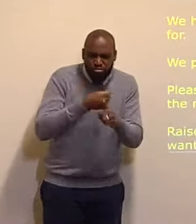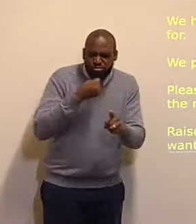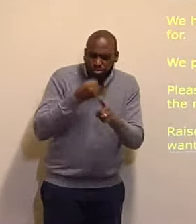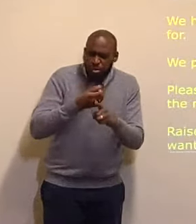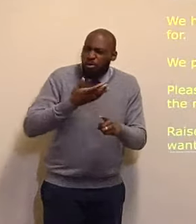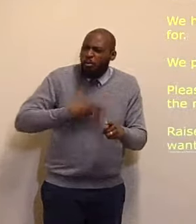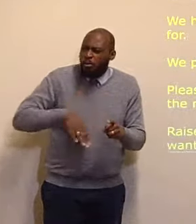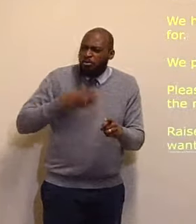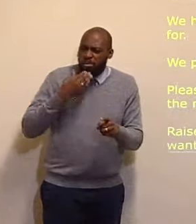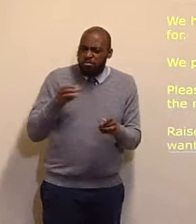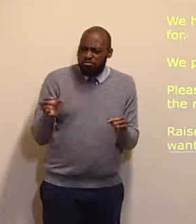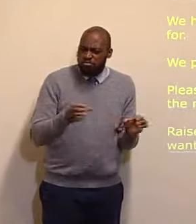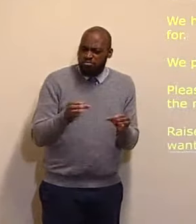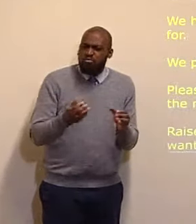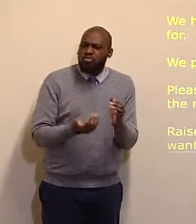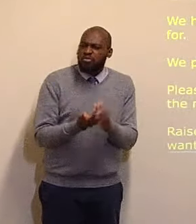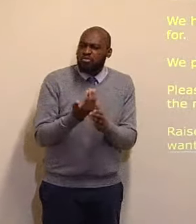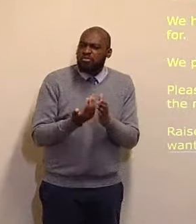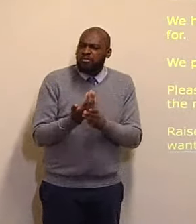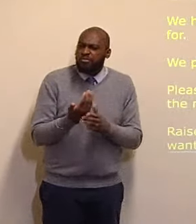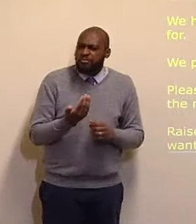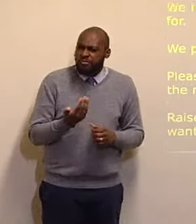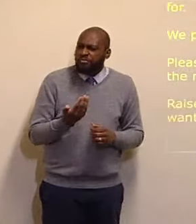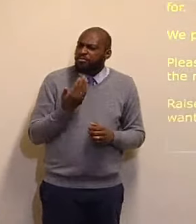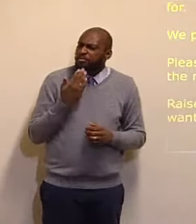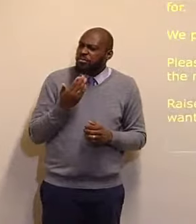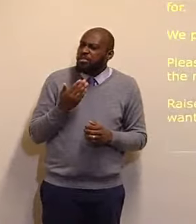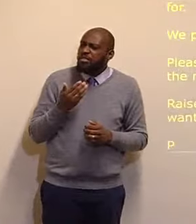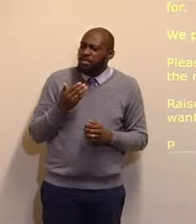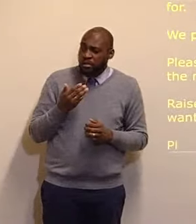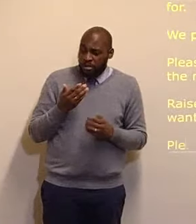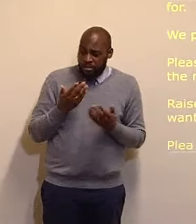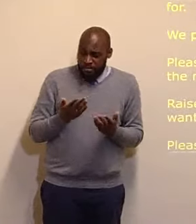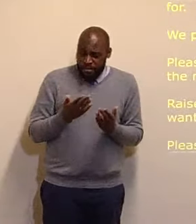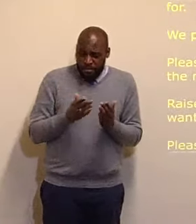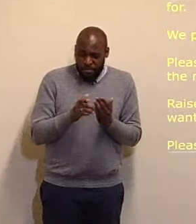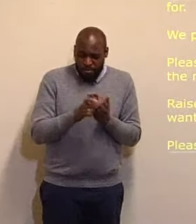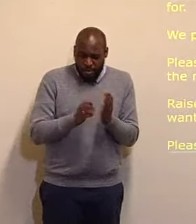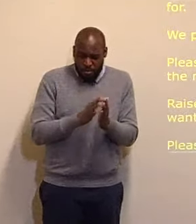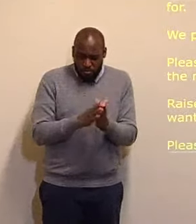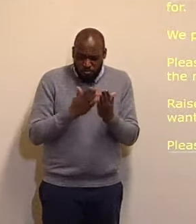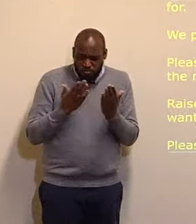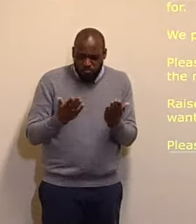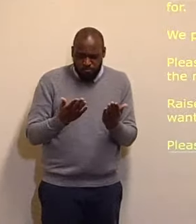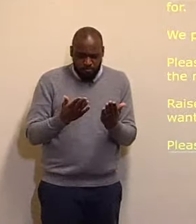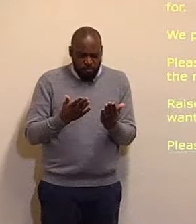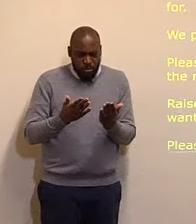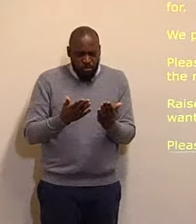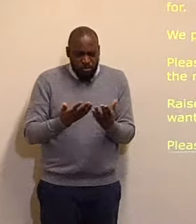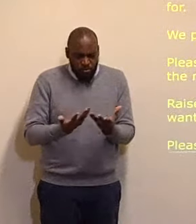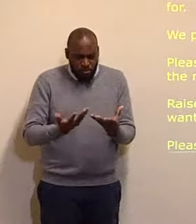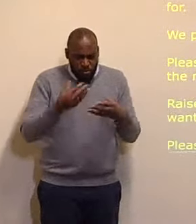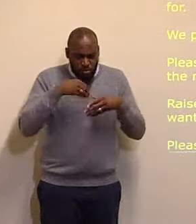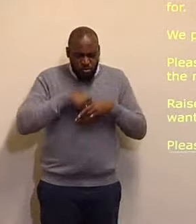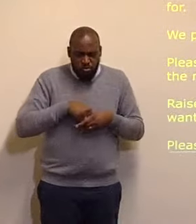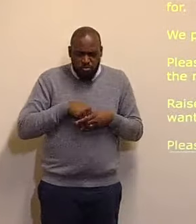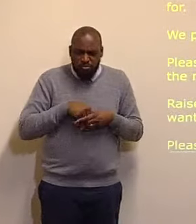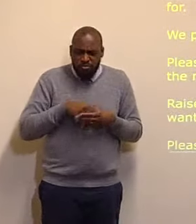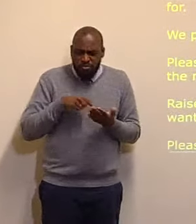that thou will open, thy word, to our hearts, that throughout this day, between the services, and in the